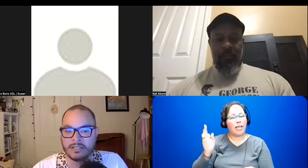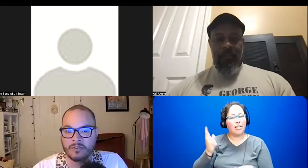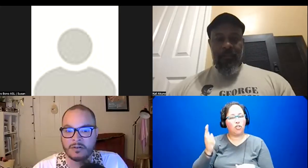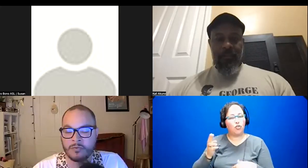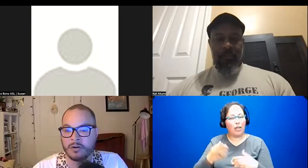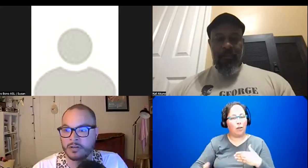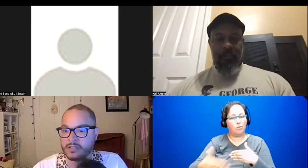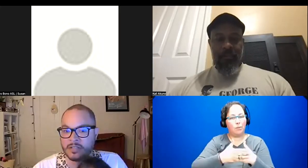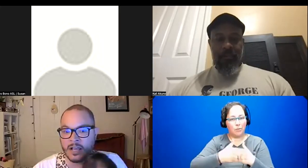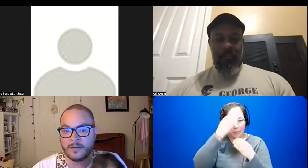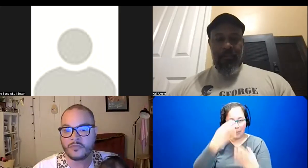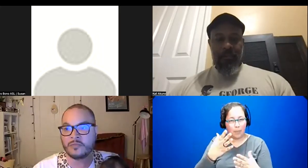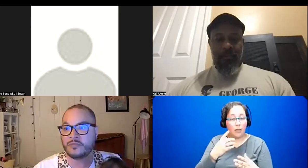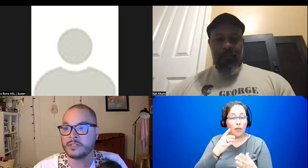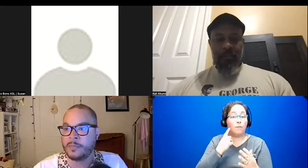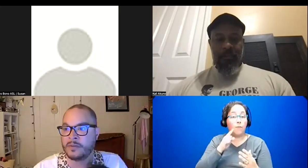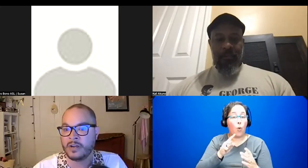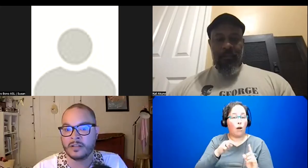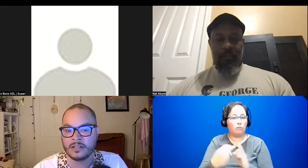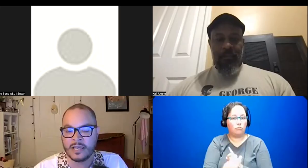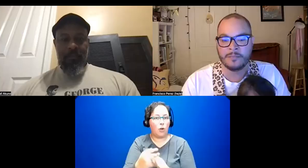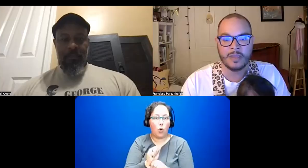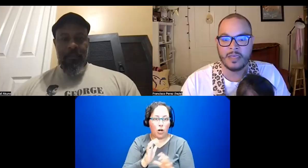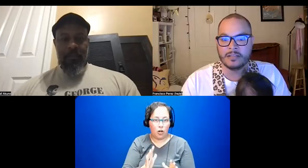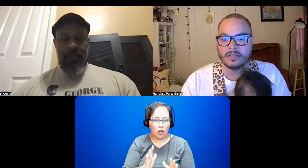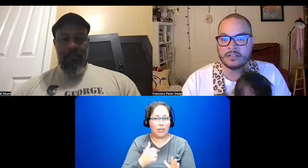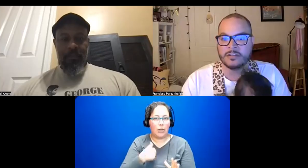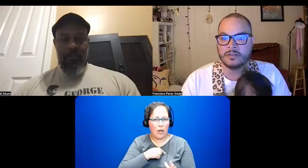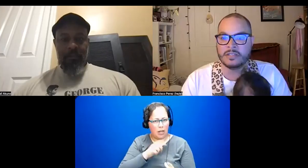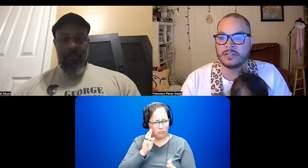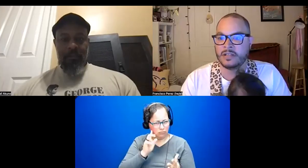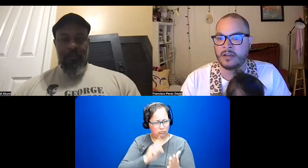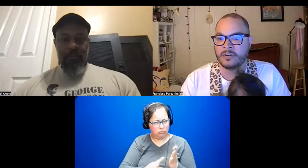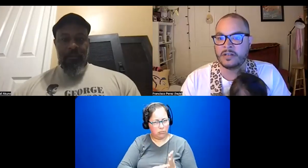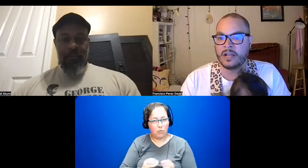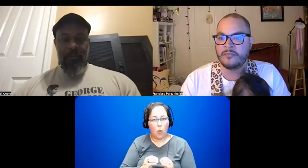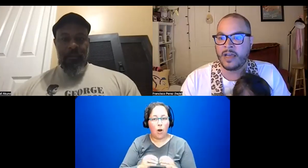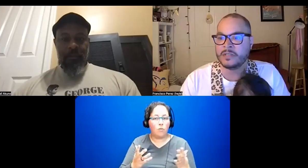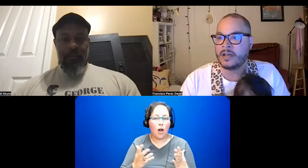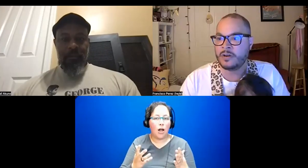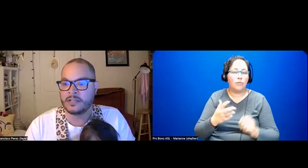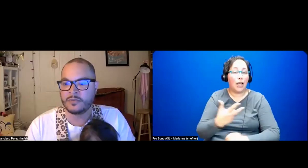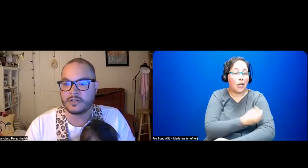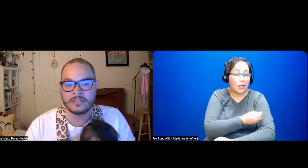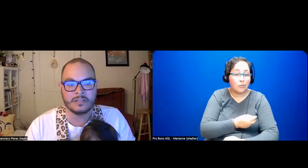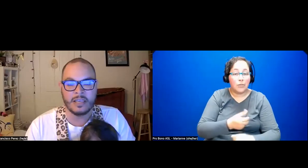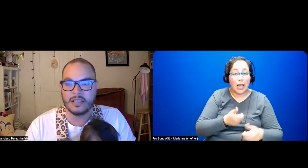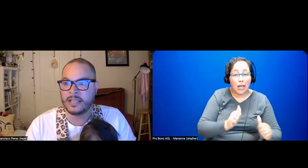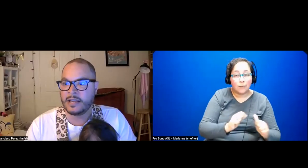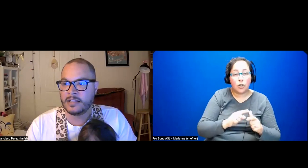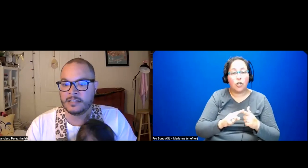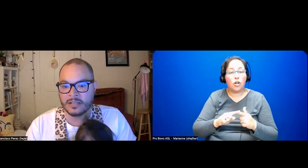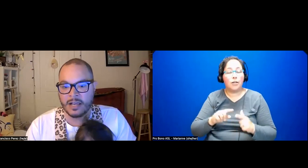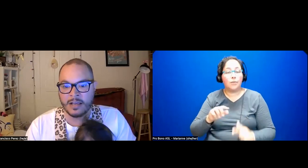United States for for workers for the first time in a very long time, such as an unionization effort of Amazon warehouse workers in